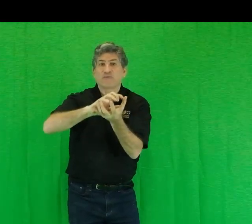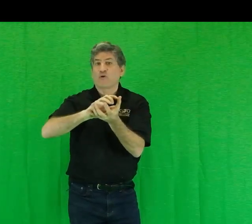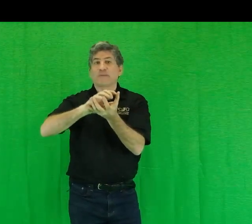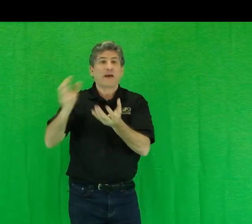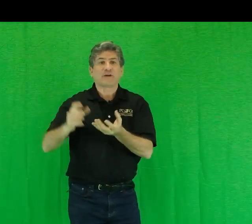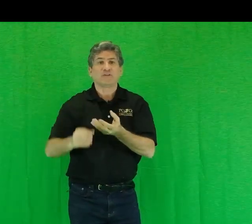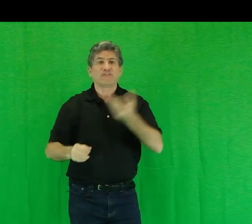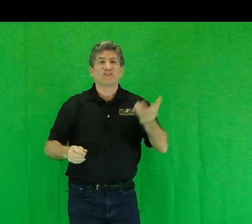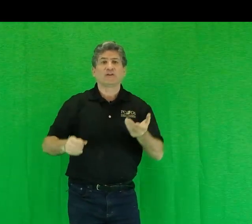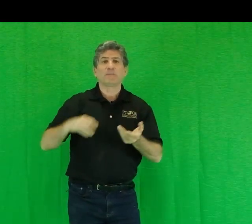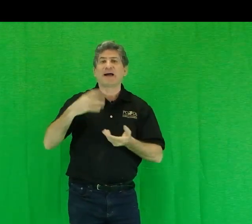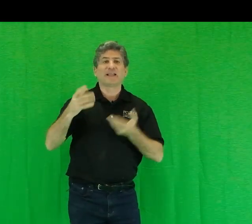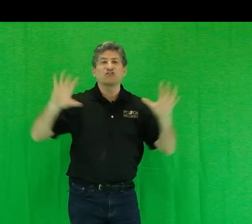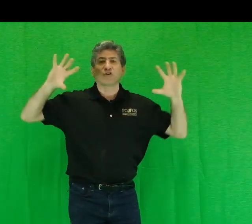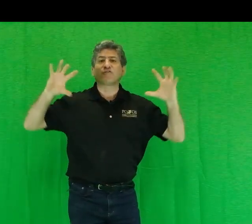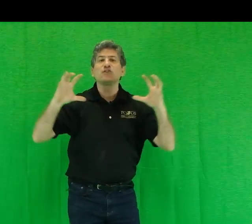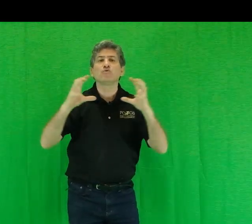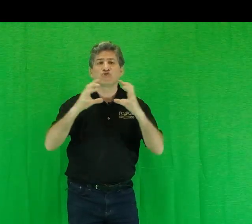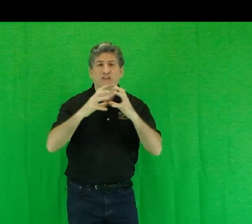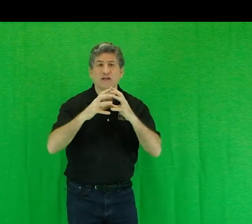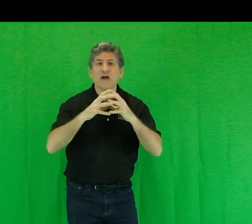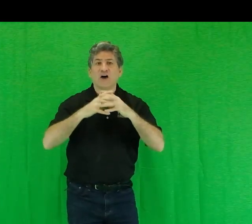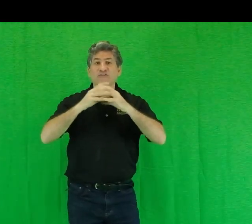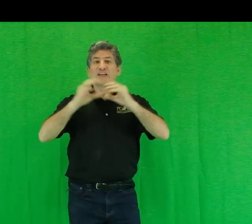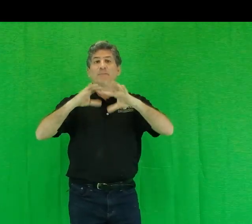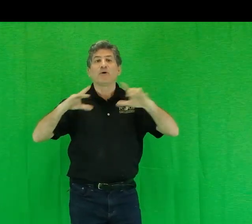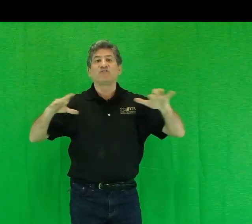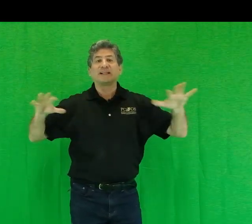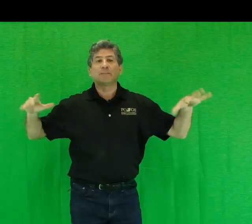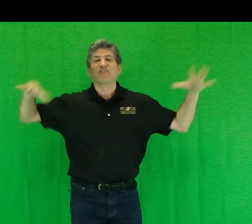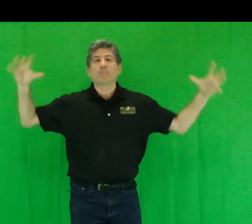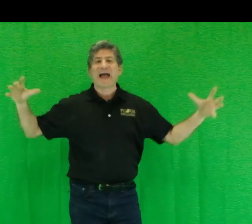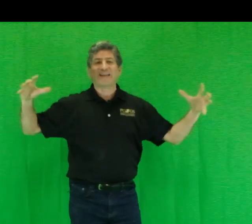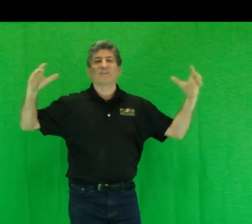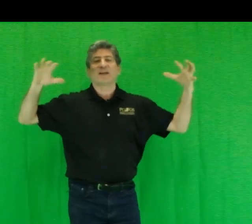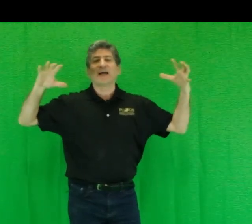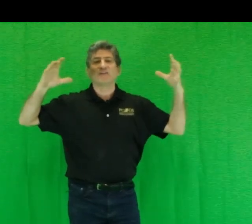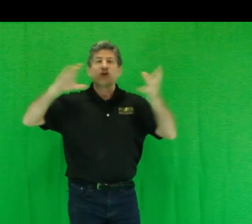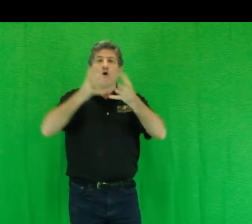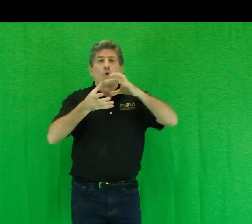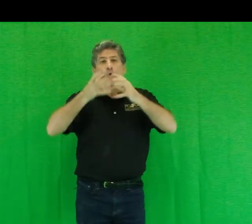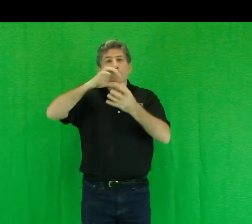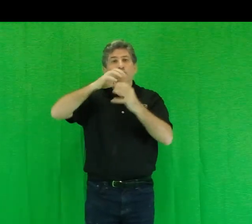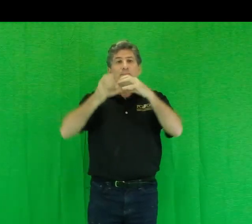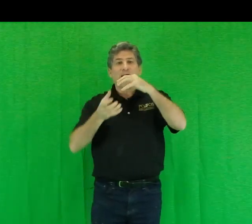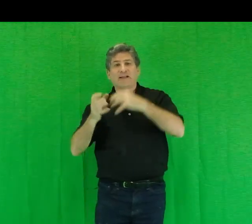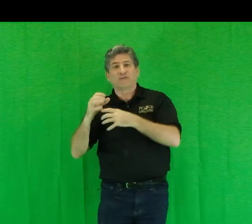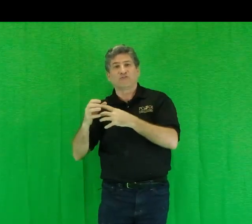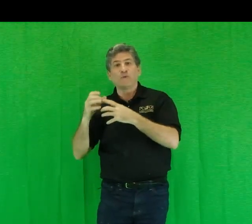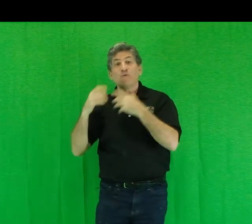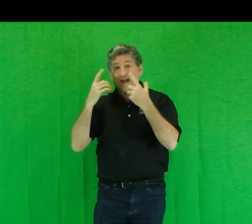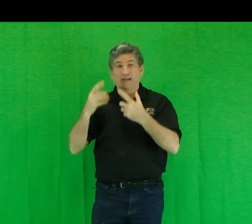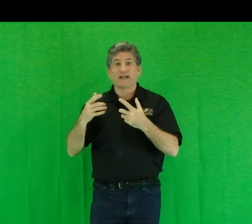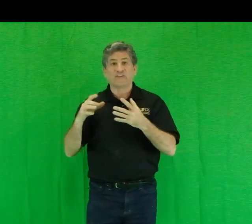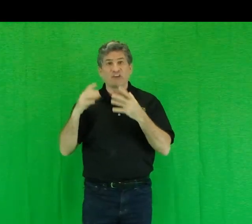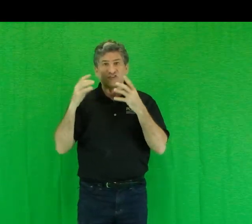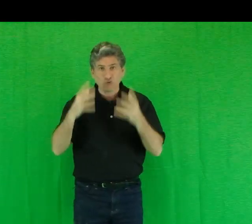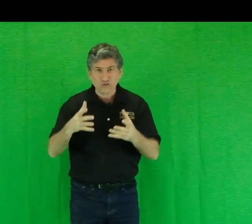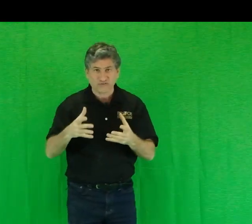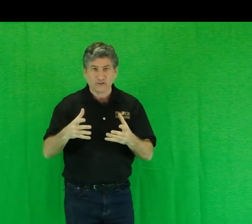perform chemical, physical, and biological fusion of decomposed elements back into the kind of orderly patterns we recognize as useful